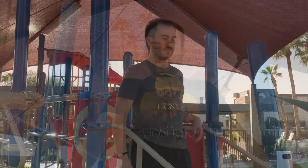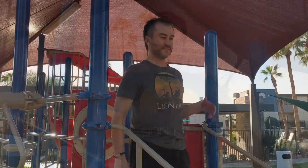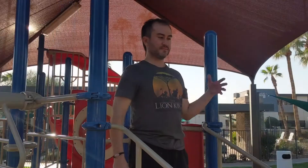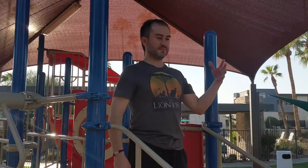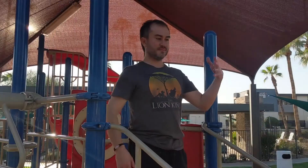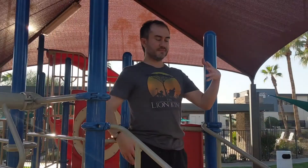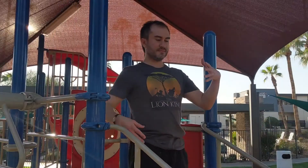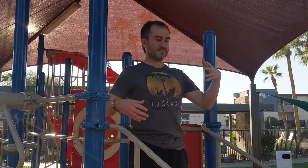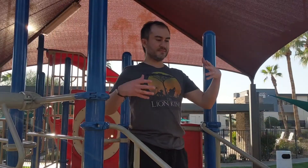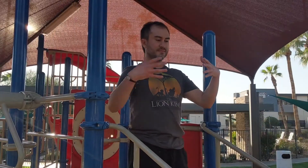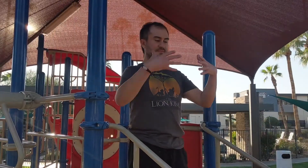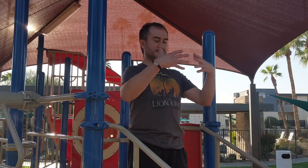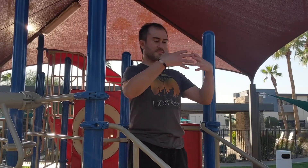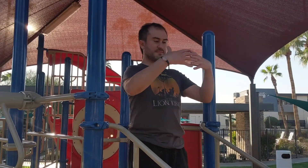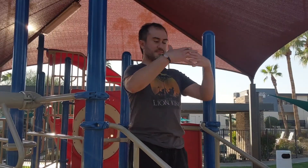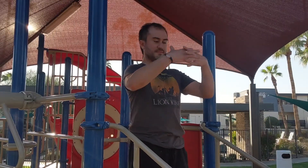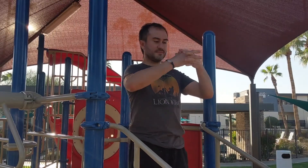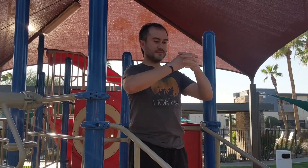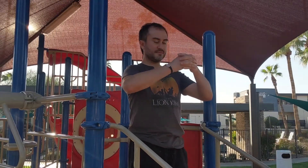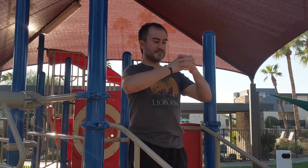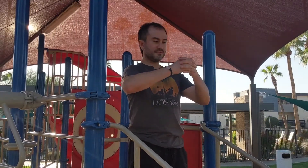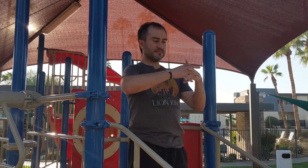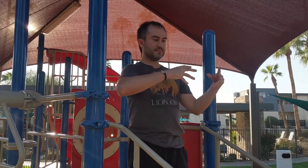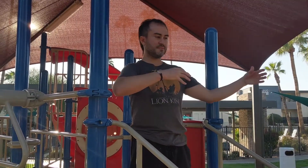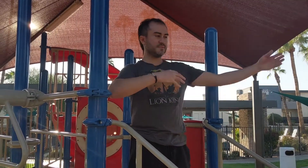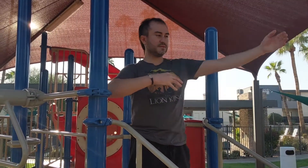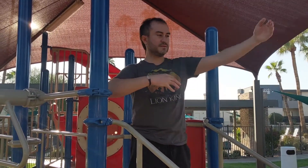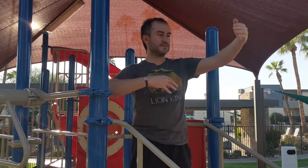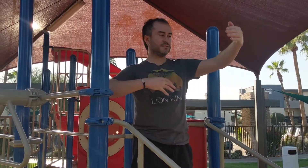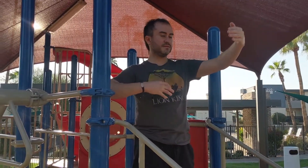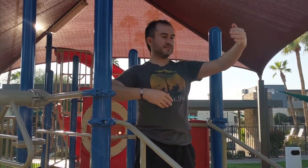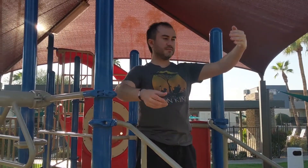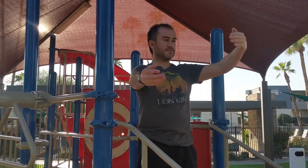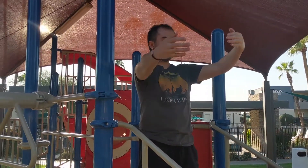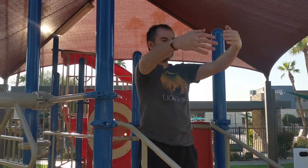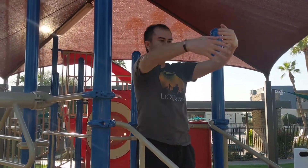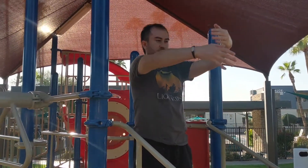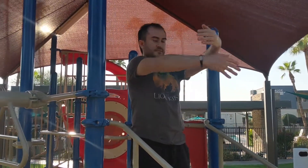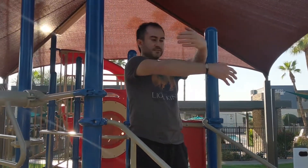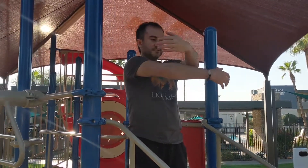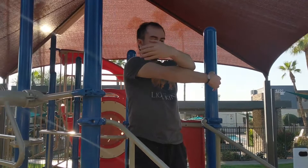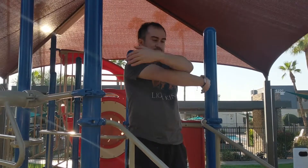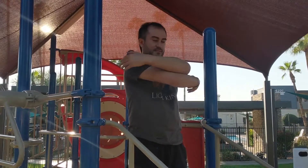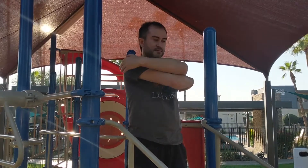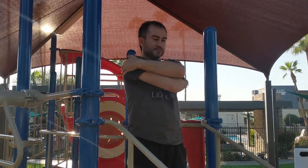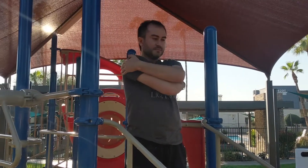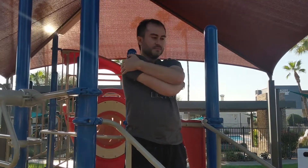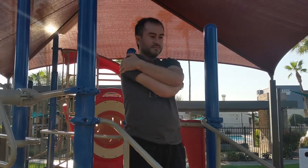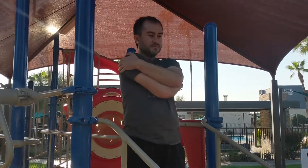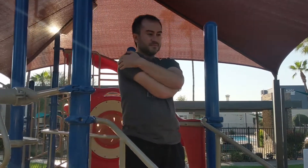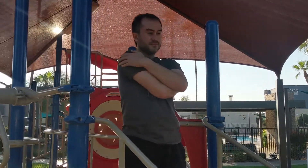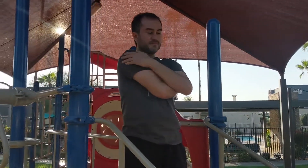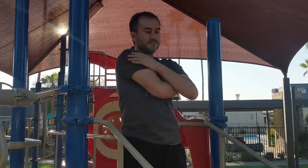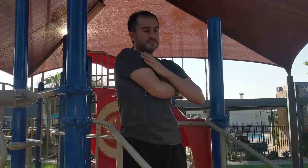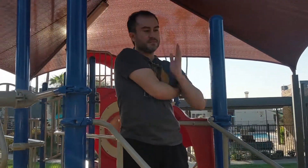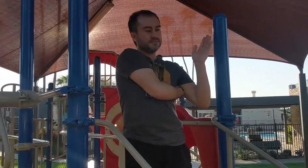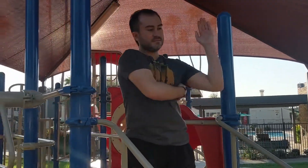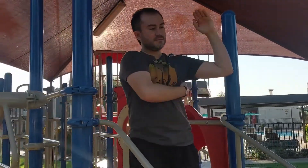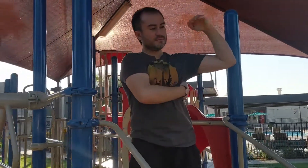always try to help to empower whether it's people who are older than me people who are